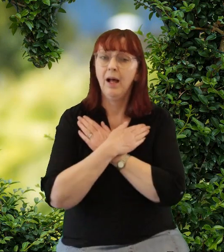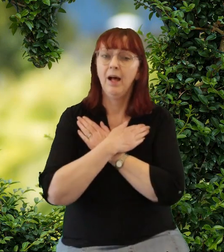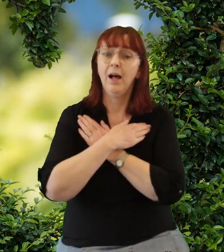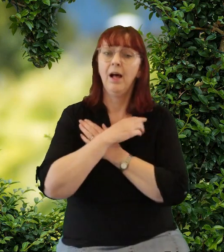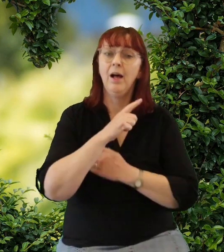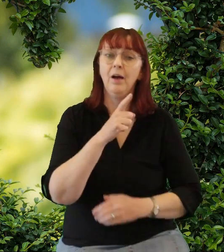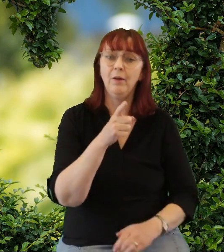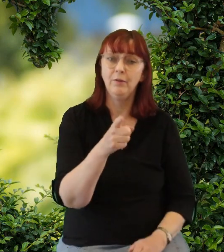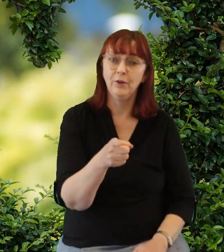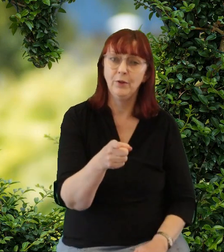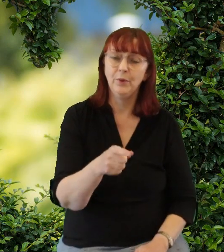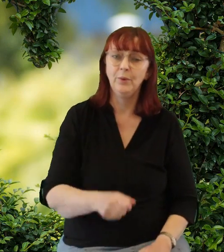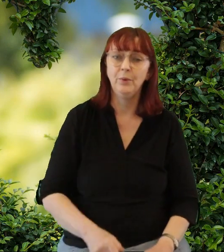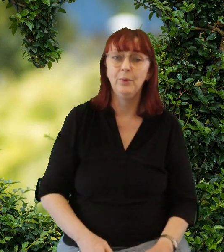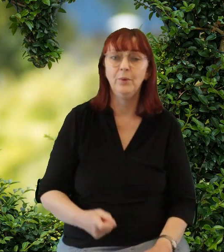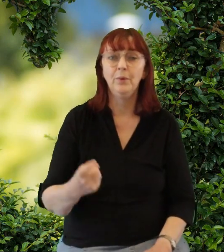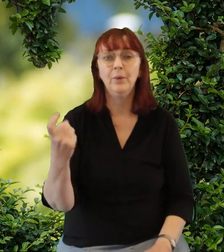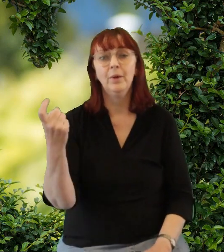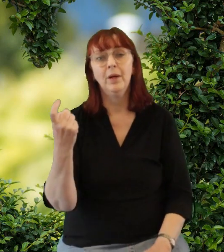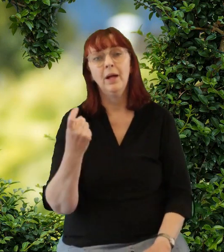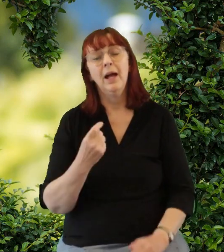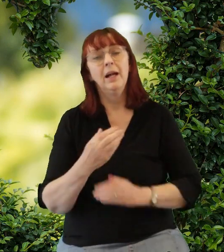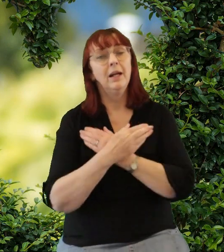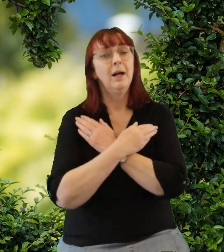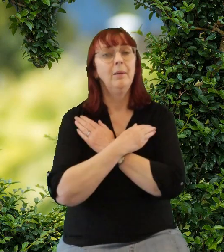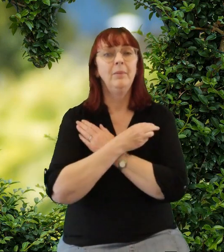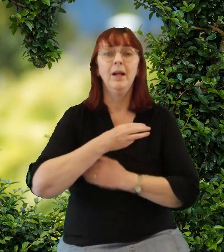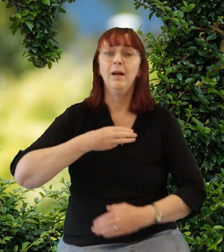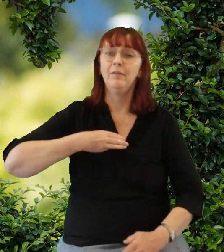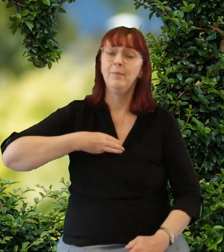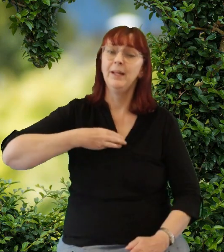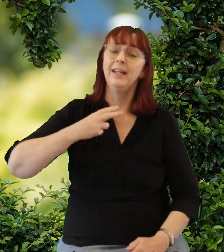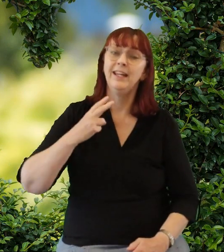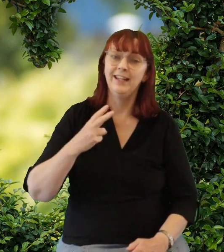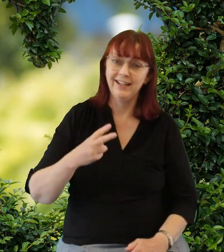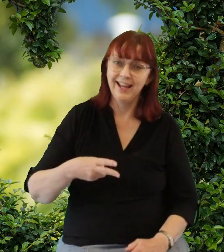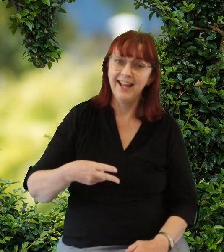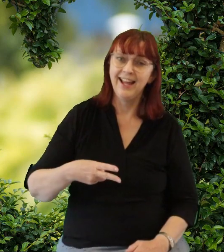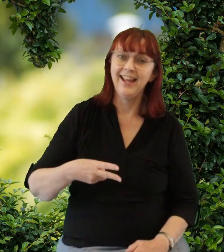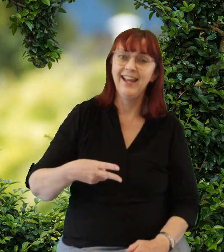love you, come love me again.